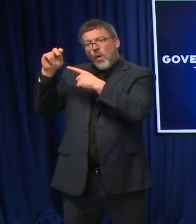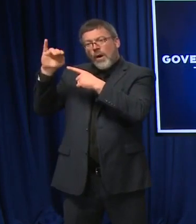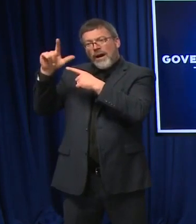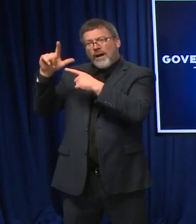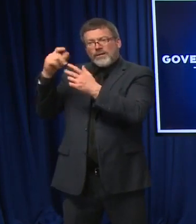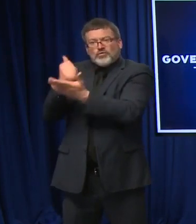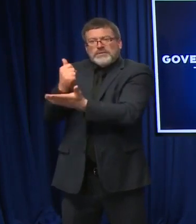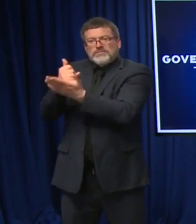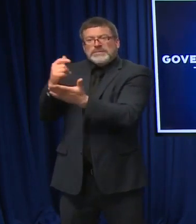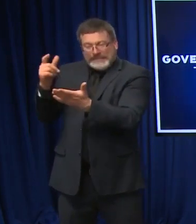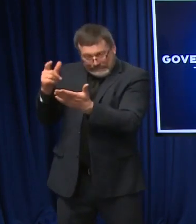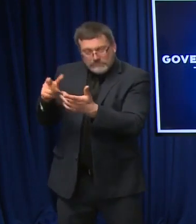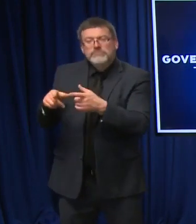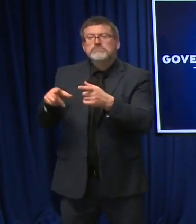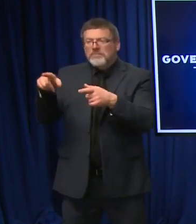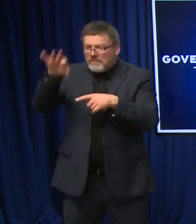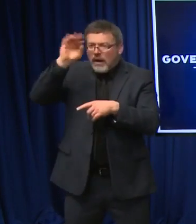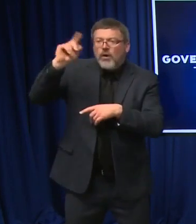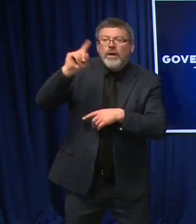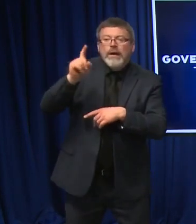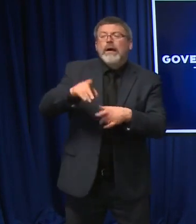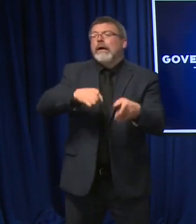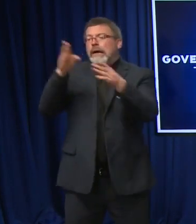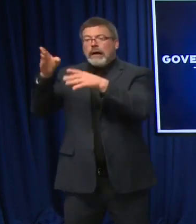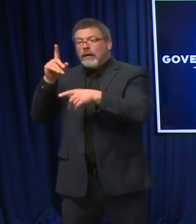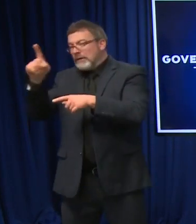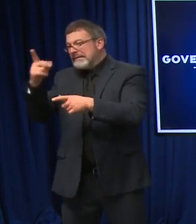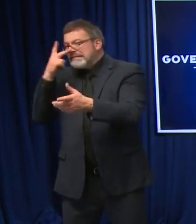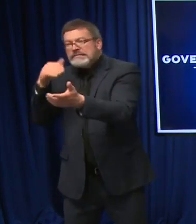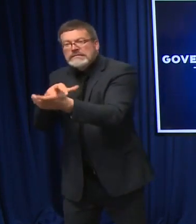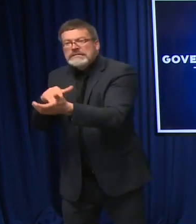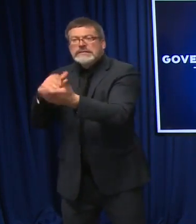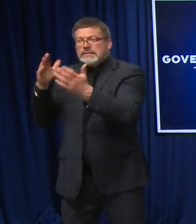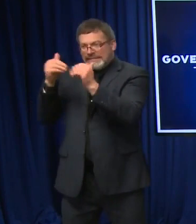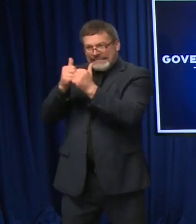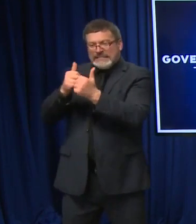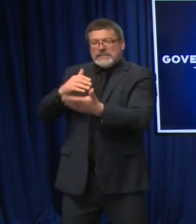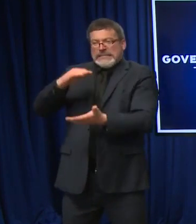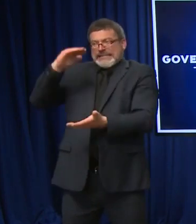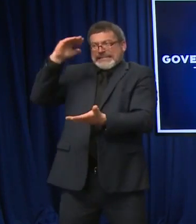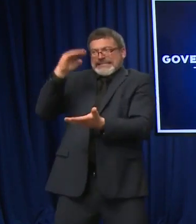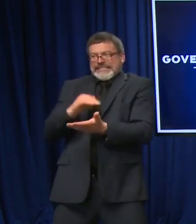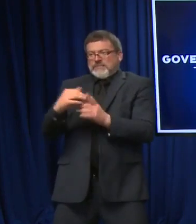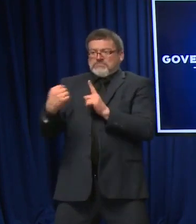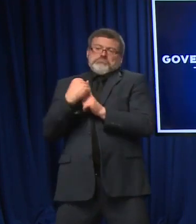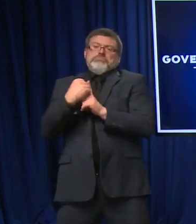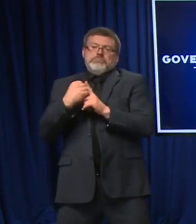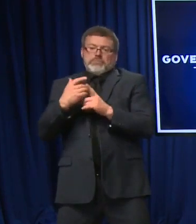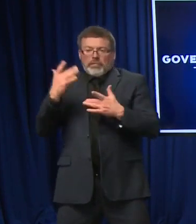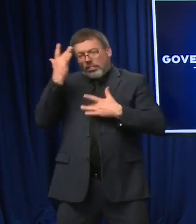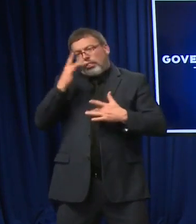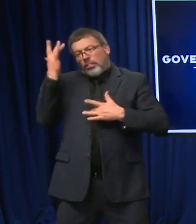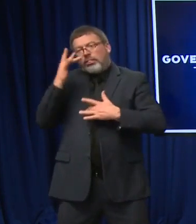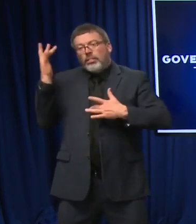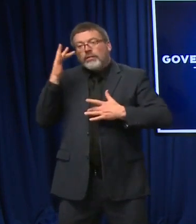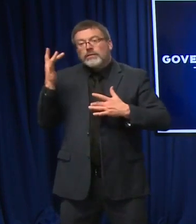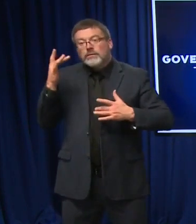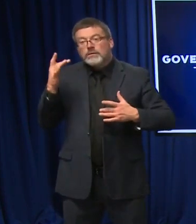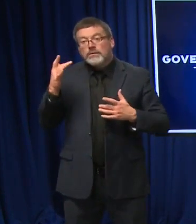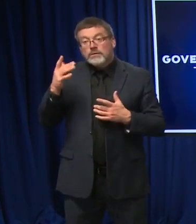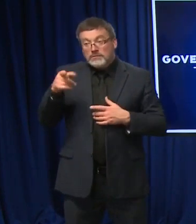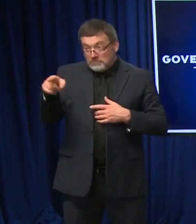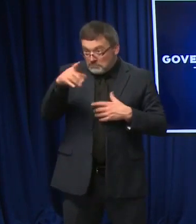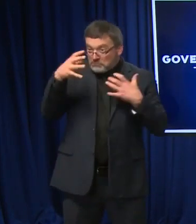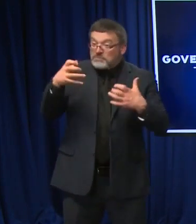from getting more severe symptoms and ending up in the hospitals. And we want folks to go to our website. We encourage that. You want a vaccine? You want a test? You want